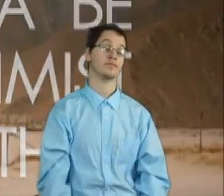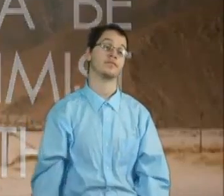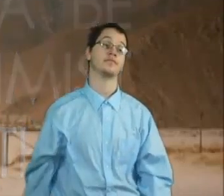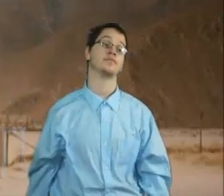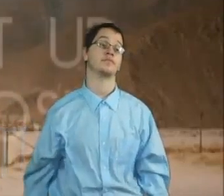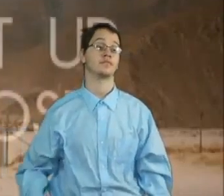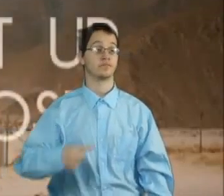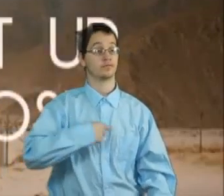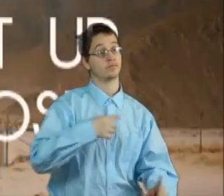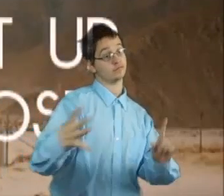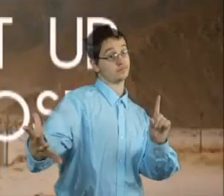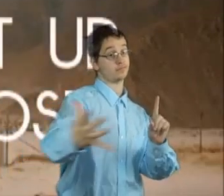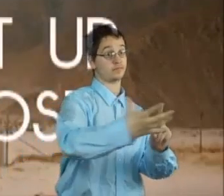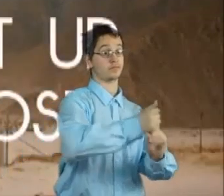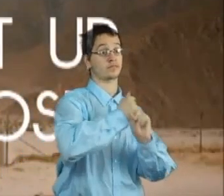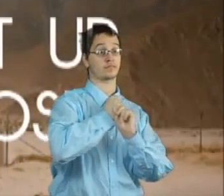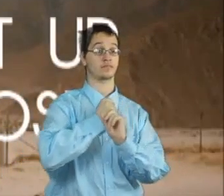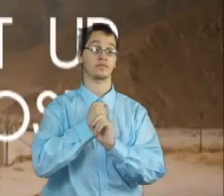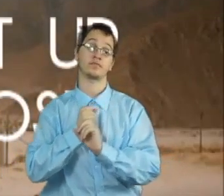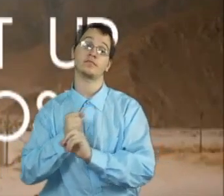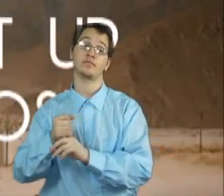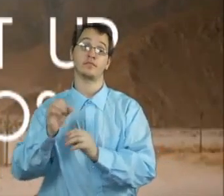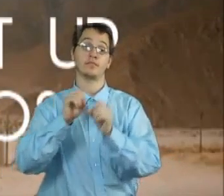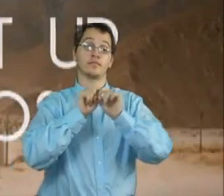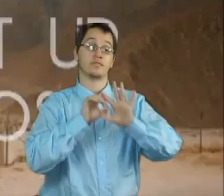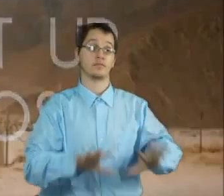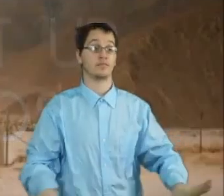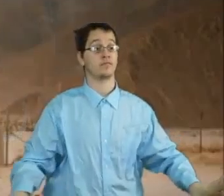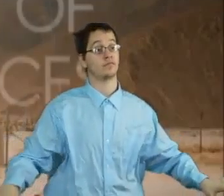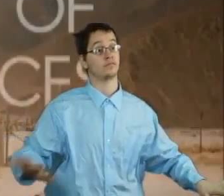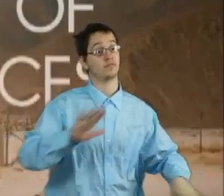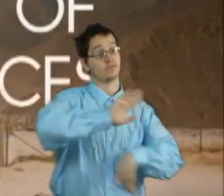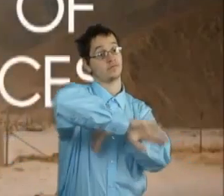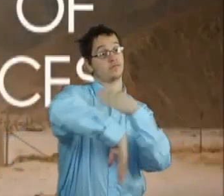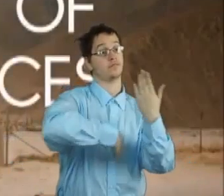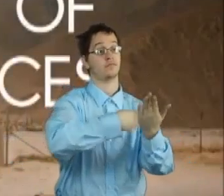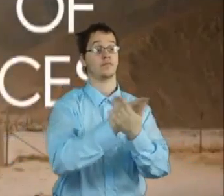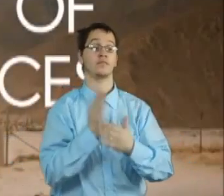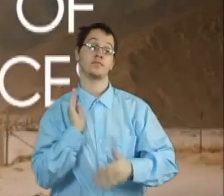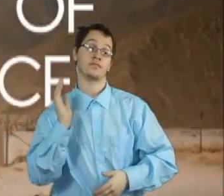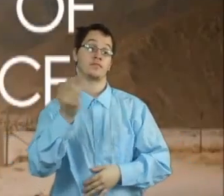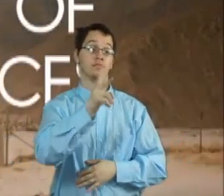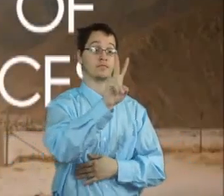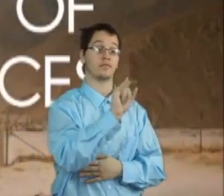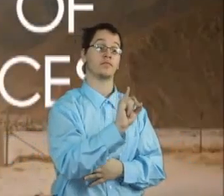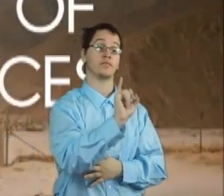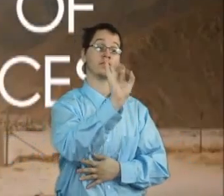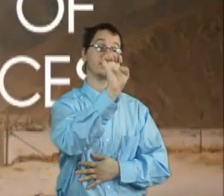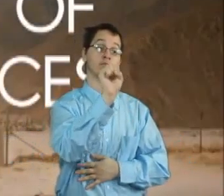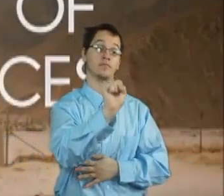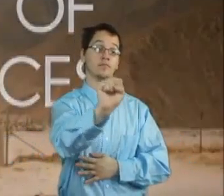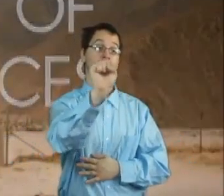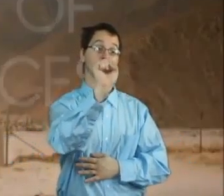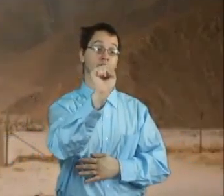We were caught up and lost in all of our vices